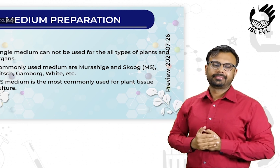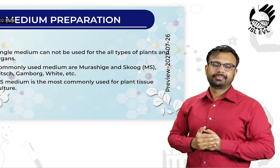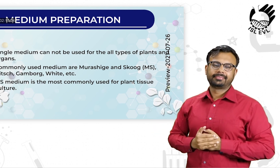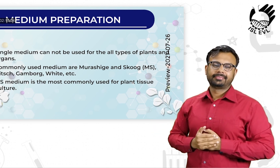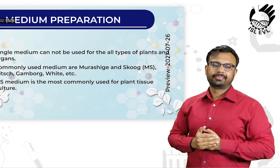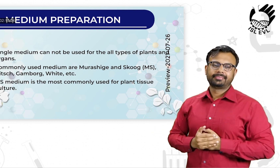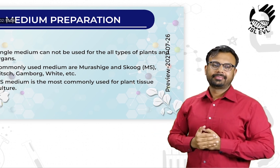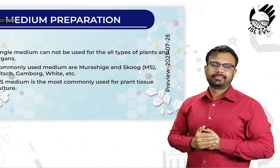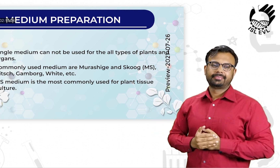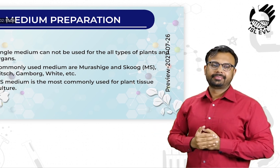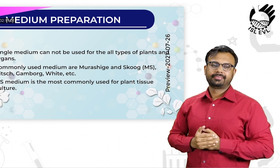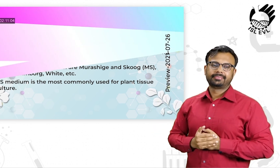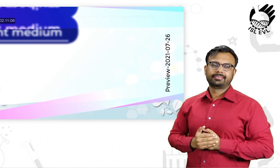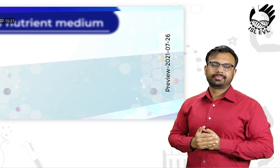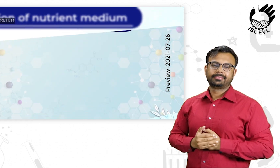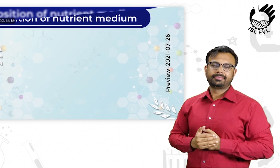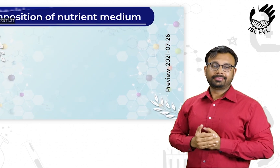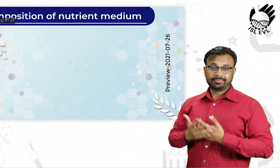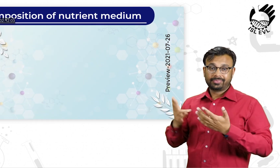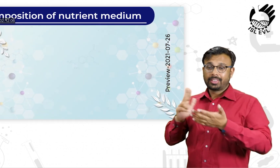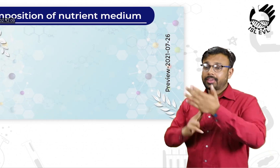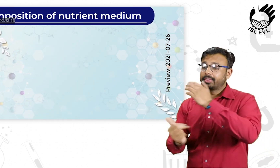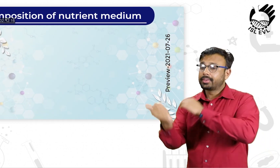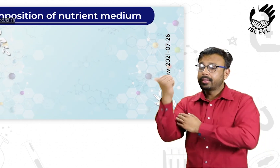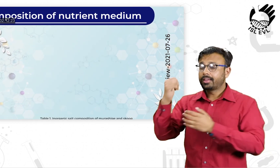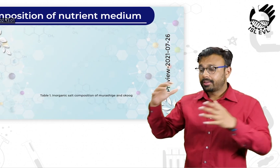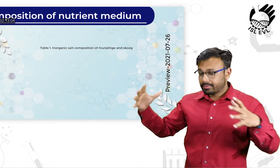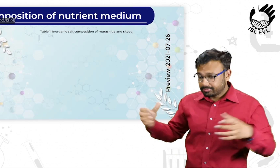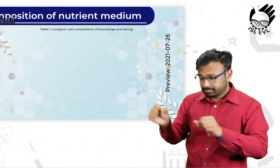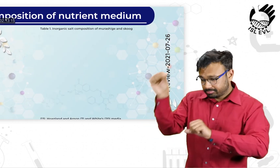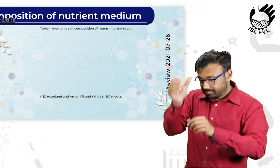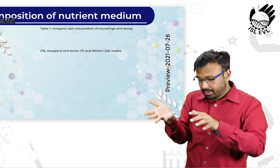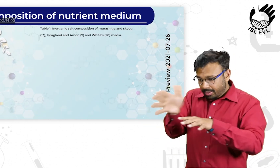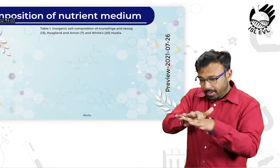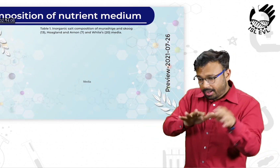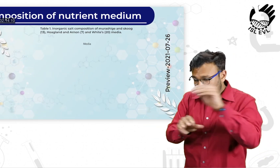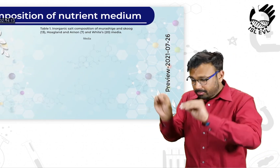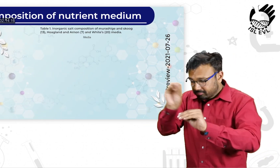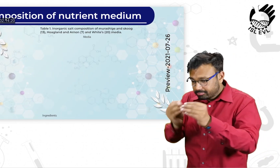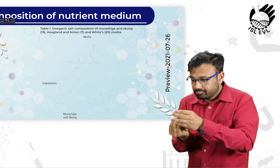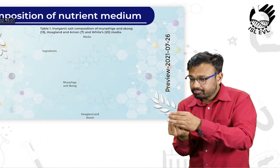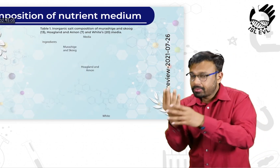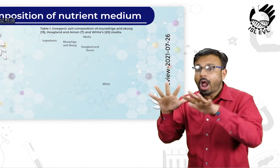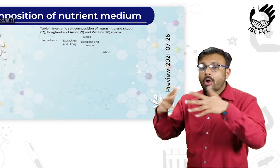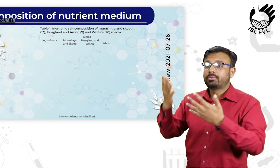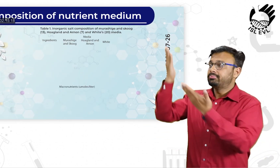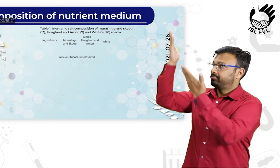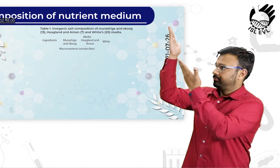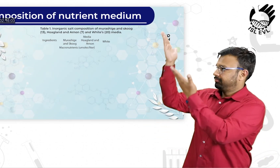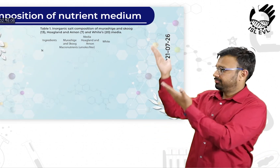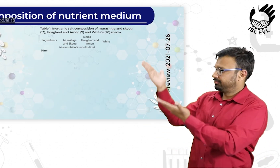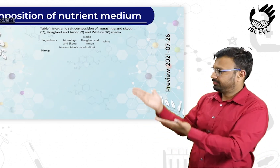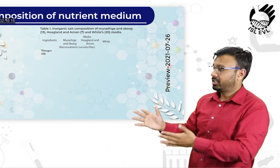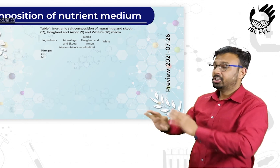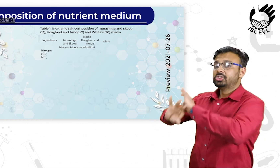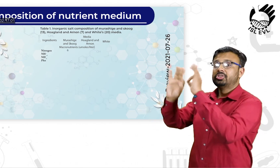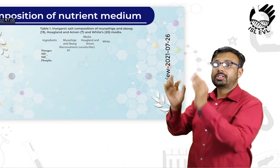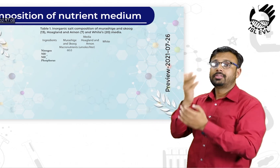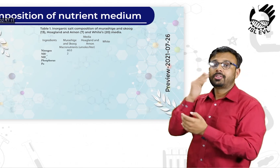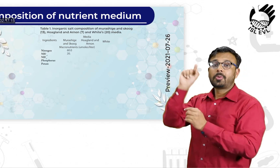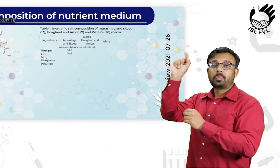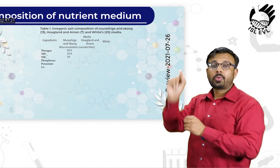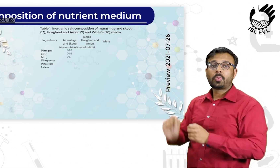2018. COMPOSITION IN OF NUTRIENT MEDIUM. COMPOSITION ENDO.